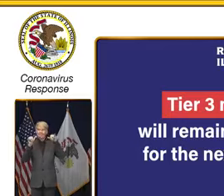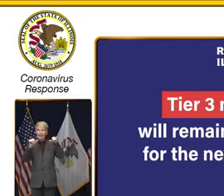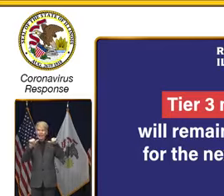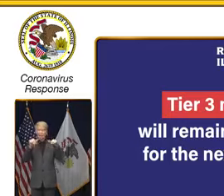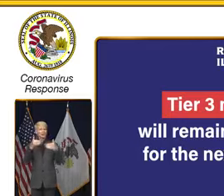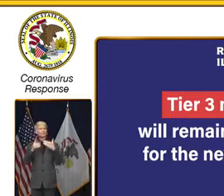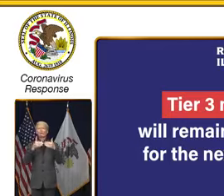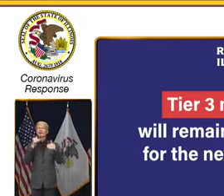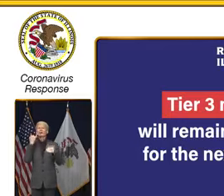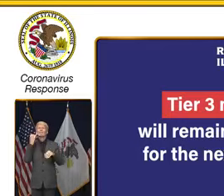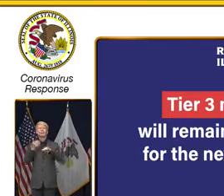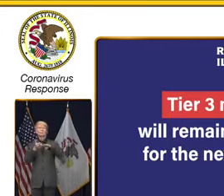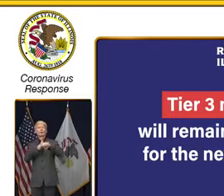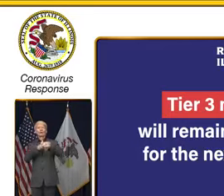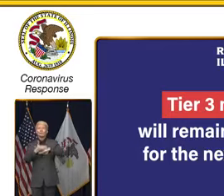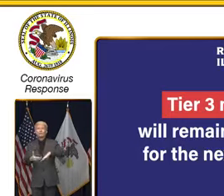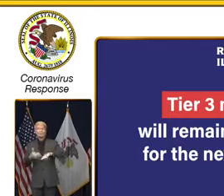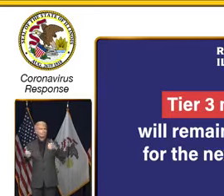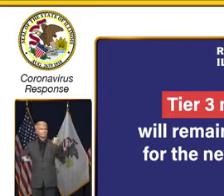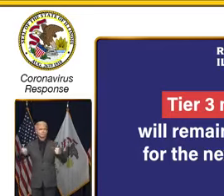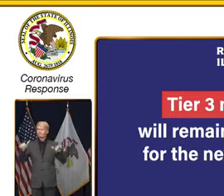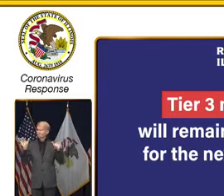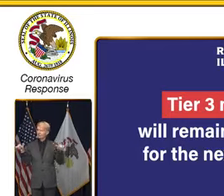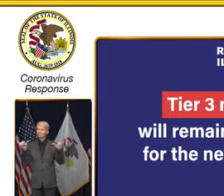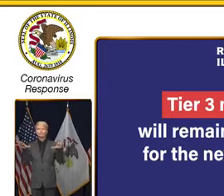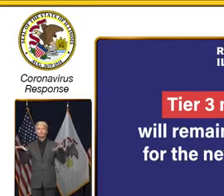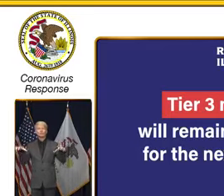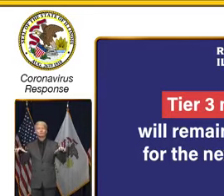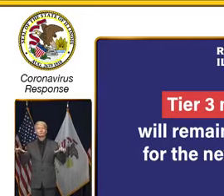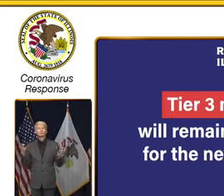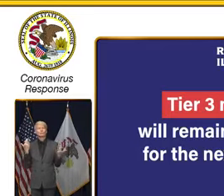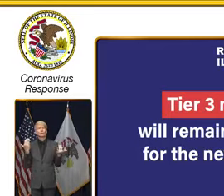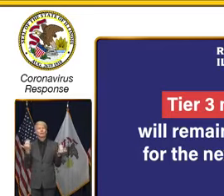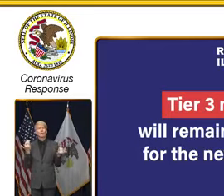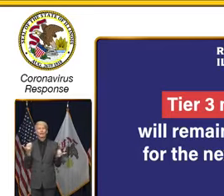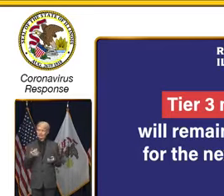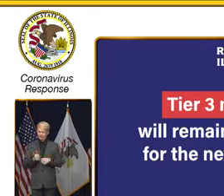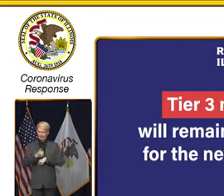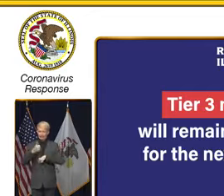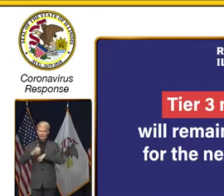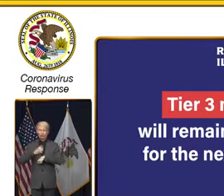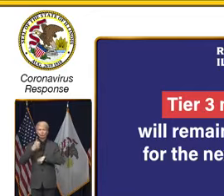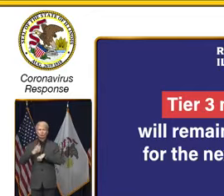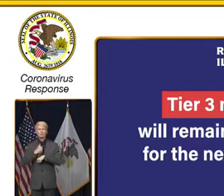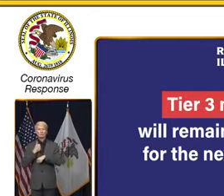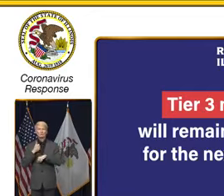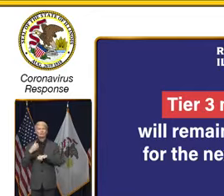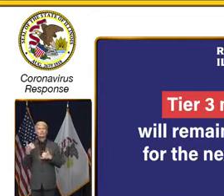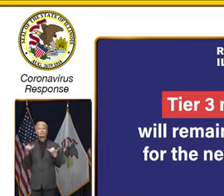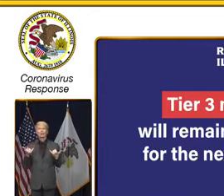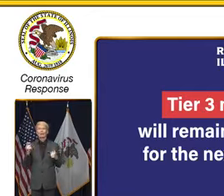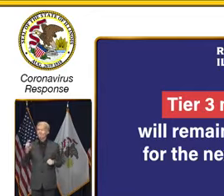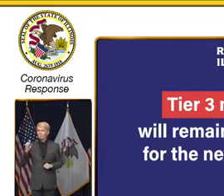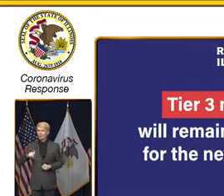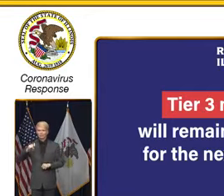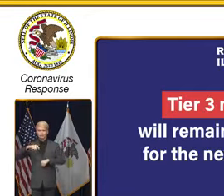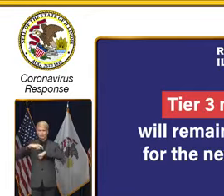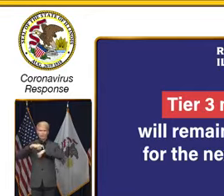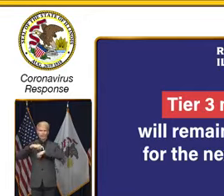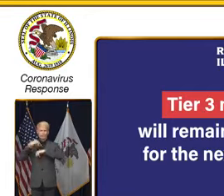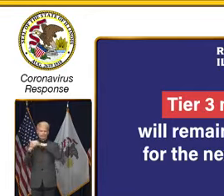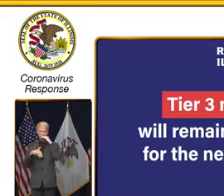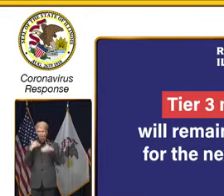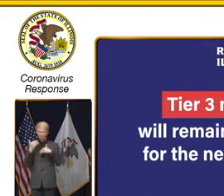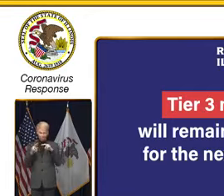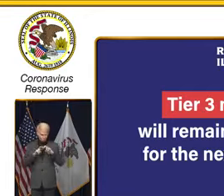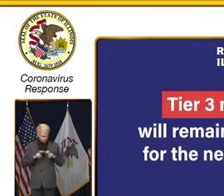to meet those metrics. We are still very much in a precarious place, and we have got to take the time to